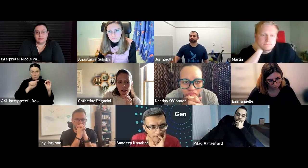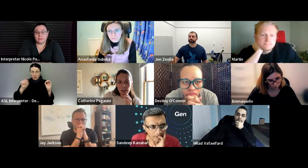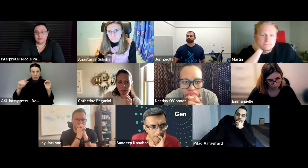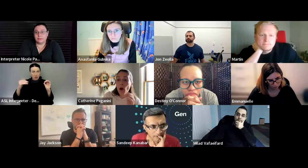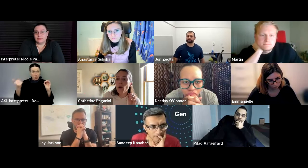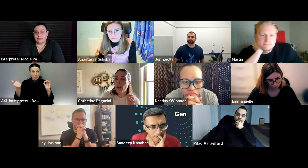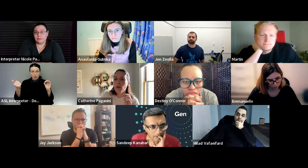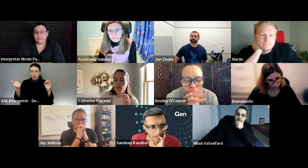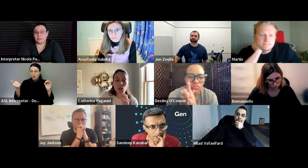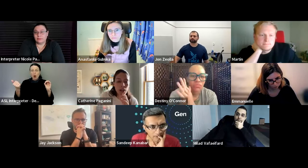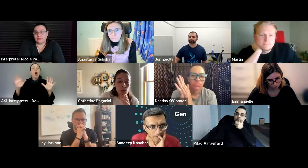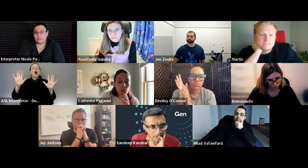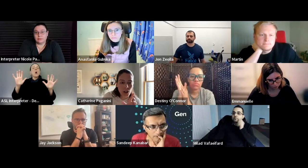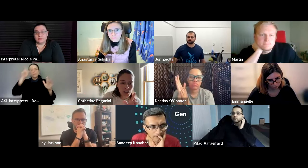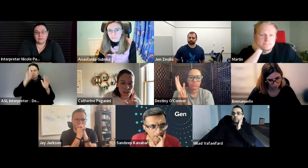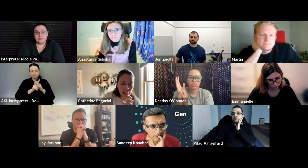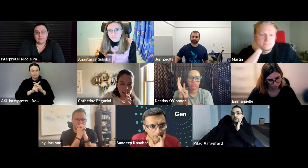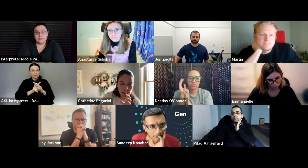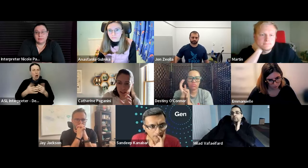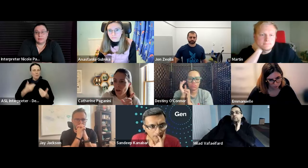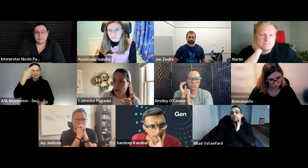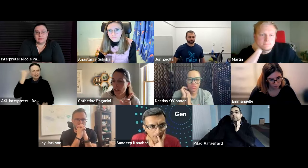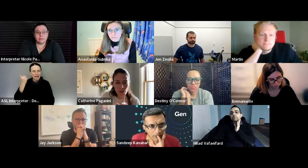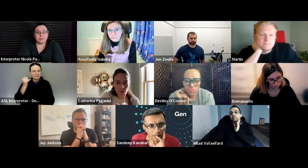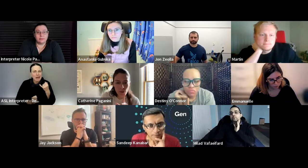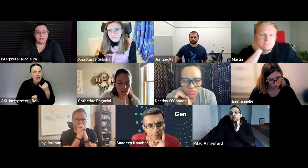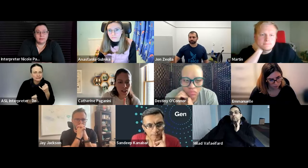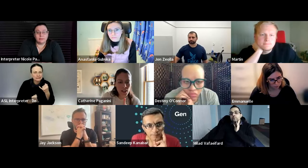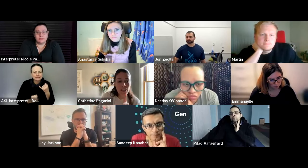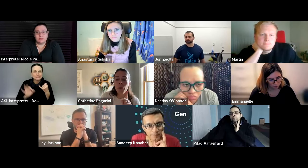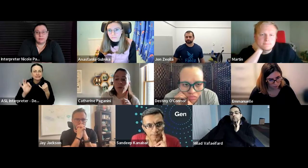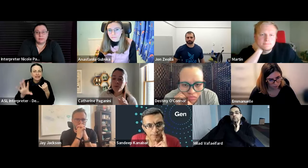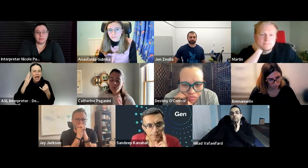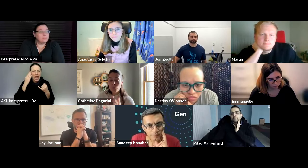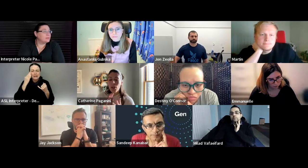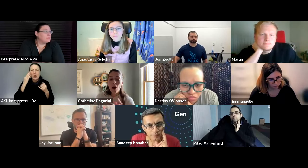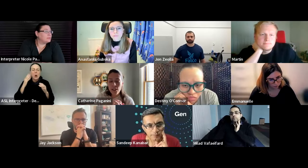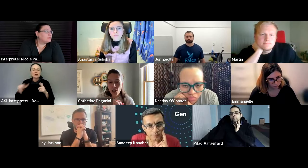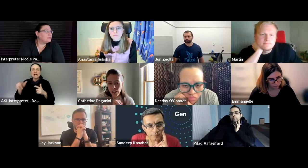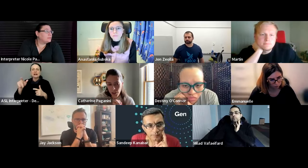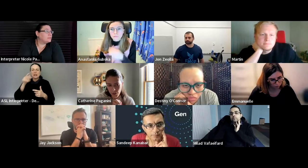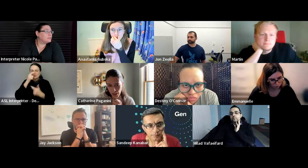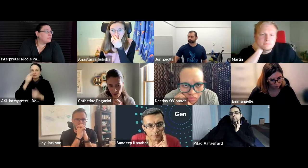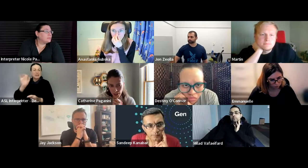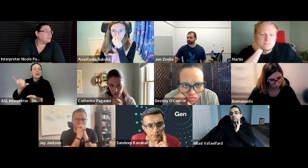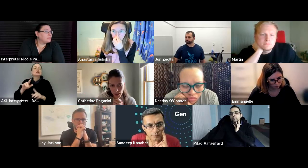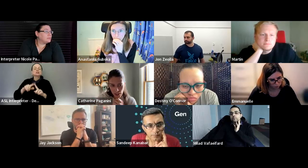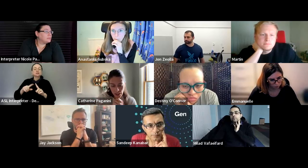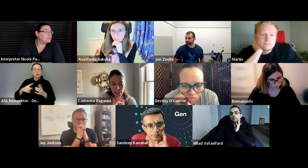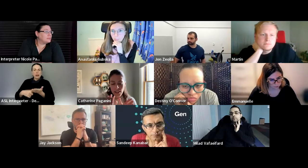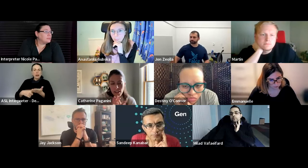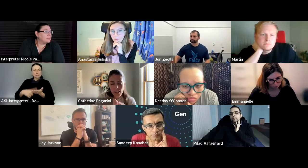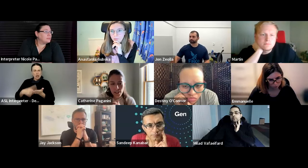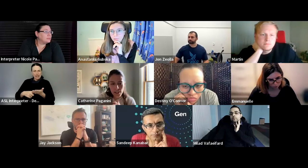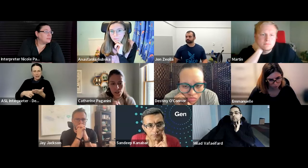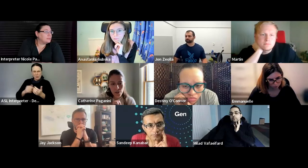other um oh no sorry i almost forgot this last thing and i know anastasia was interested in that so while talking with christian attack